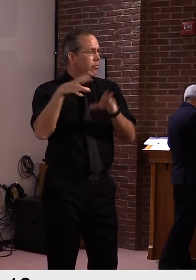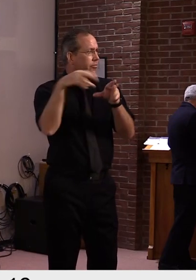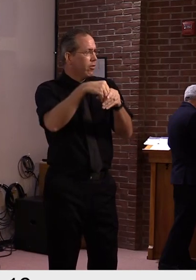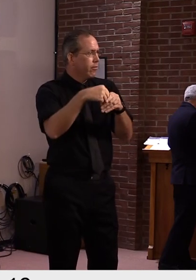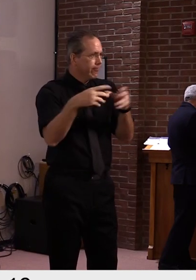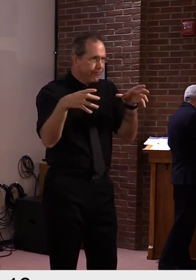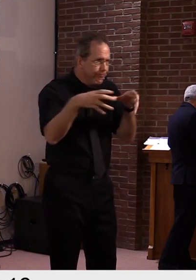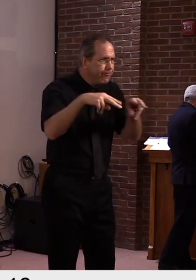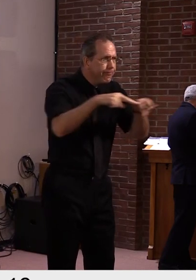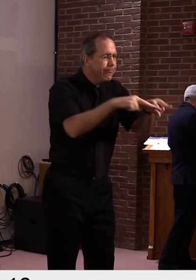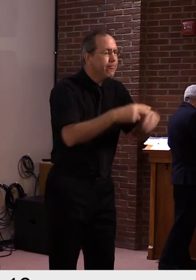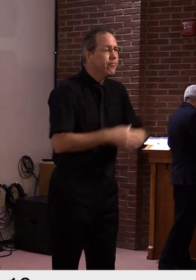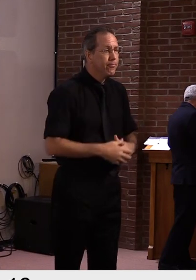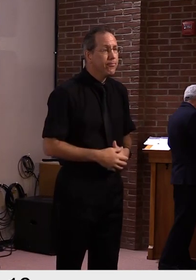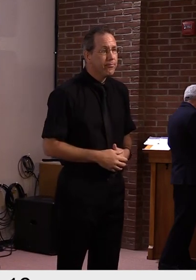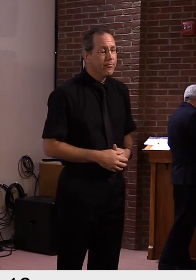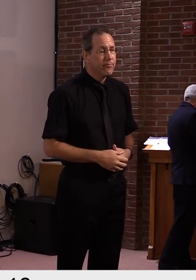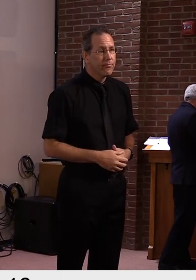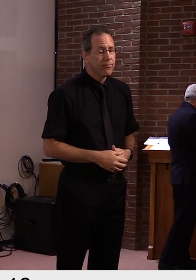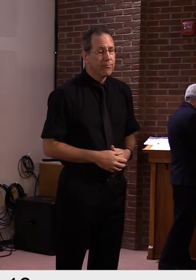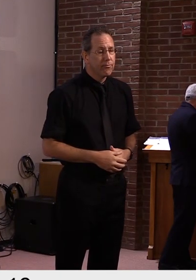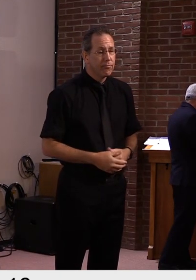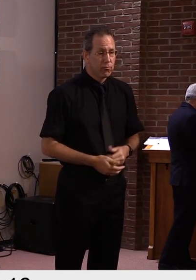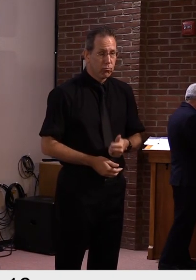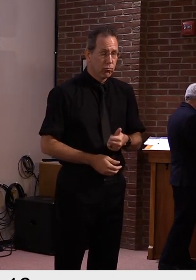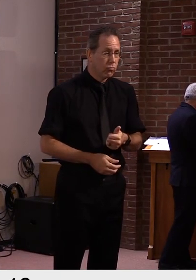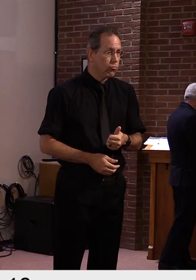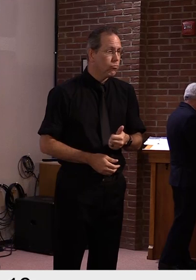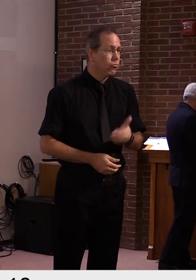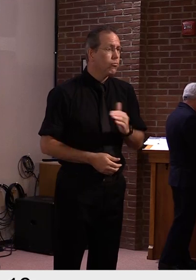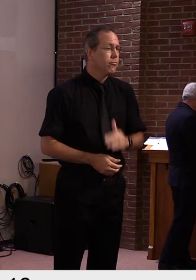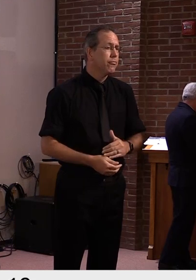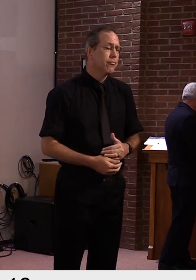Okay. Thank you. Kevin? Seven days?